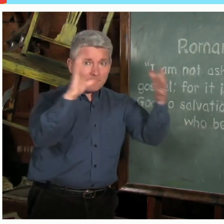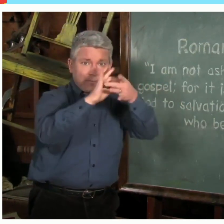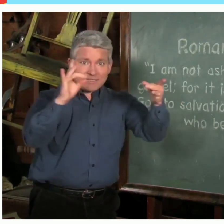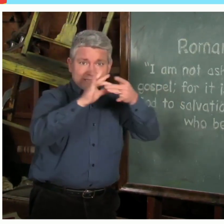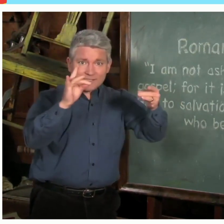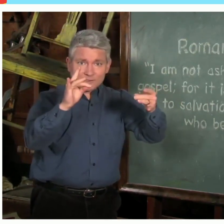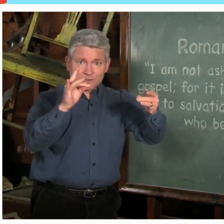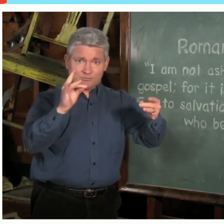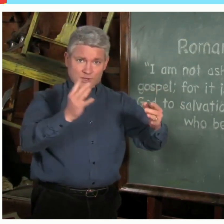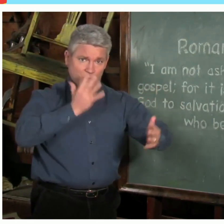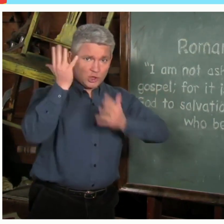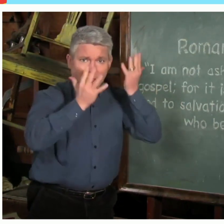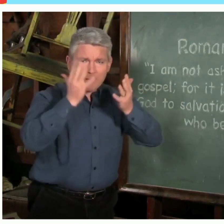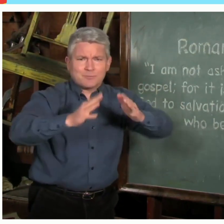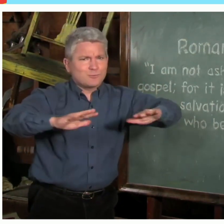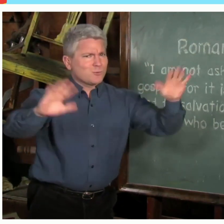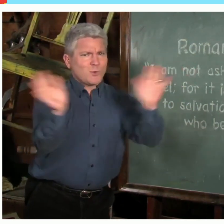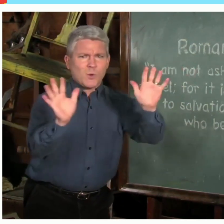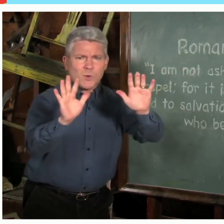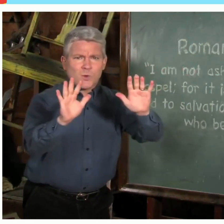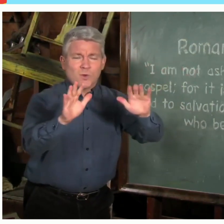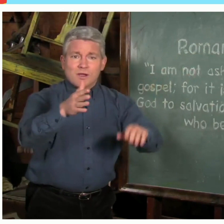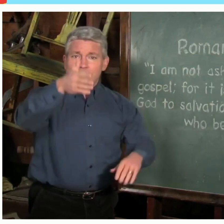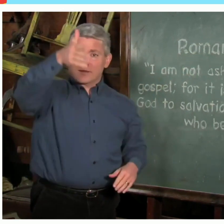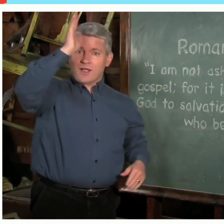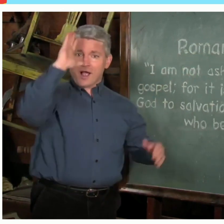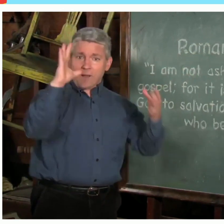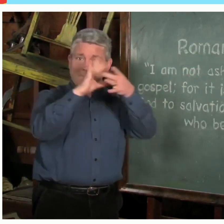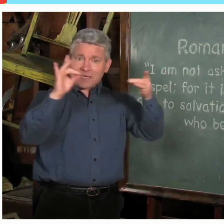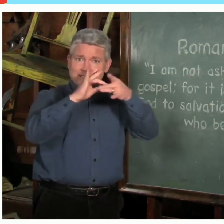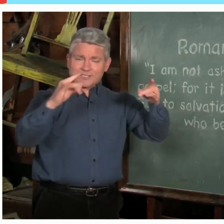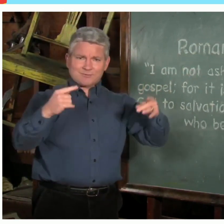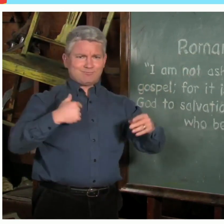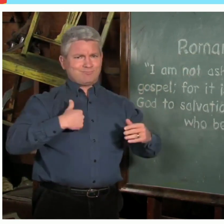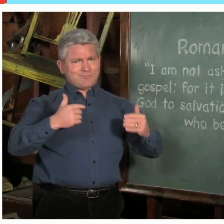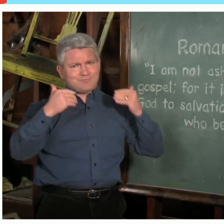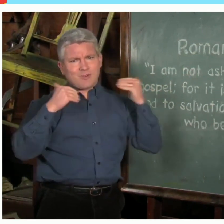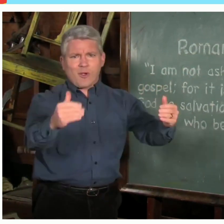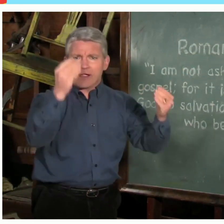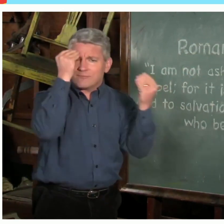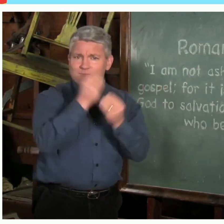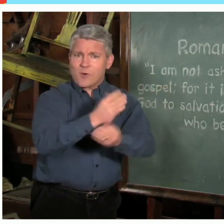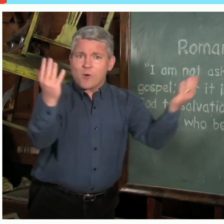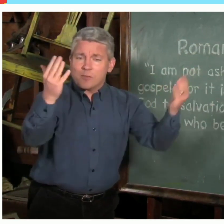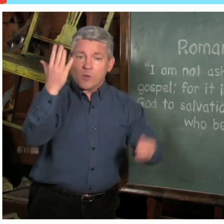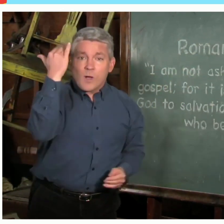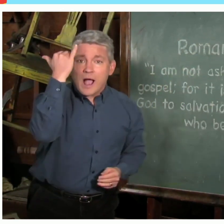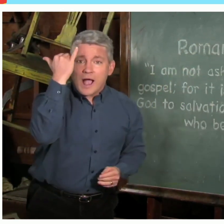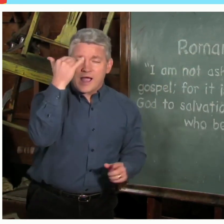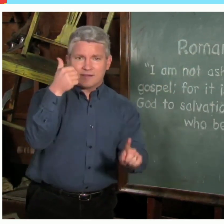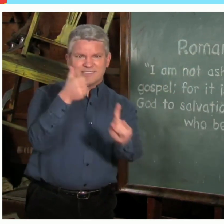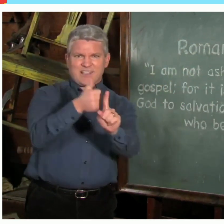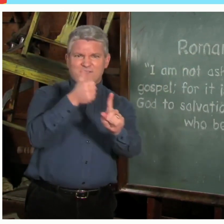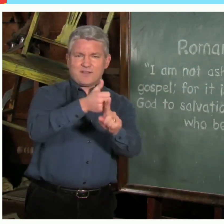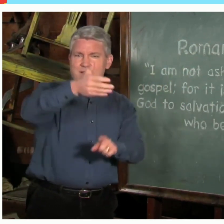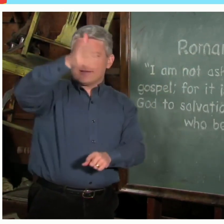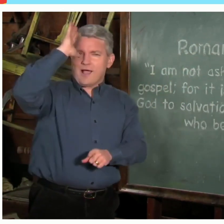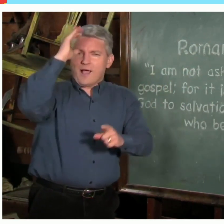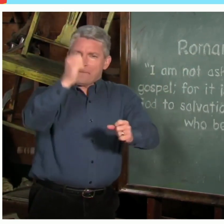I am not ashamed of the gospel. I share the gospel with others. For it's the